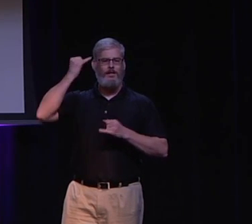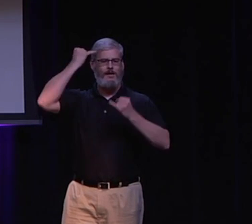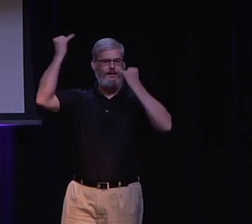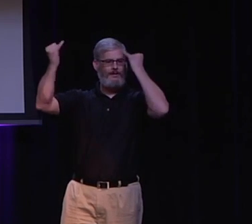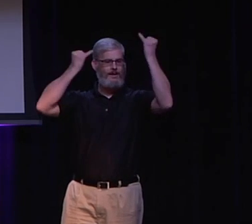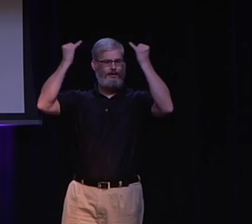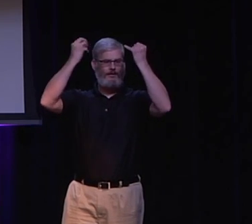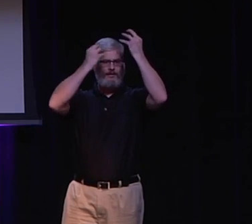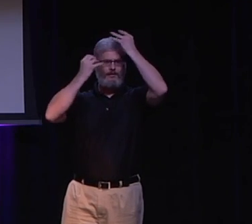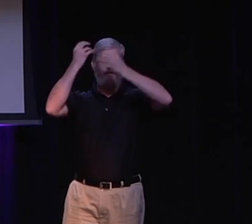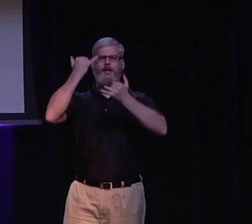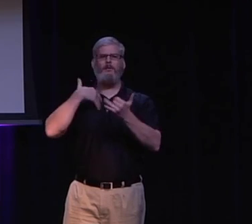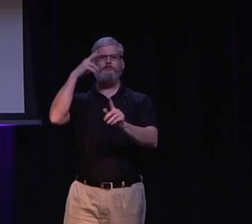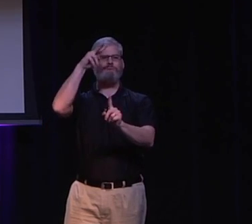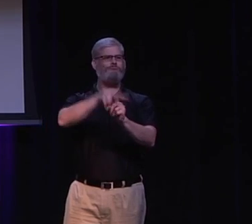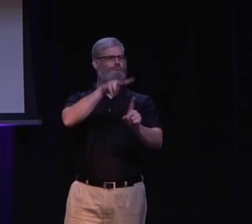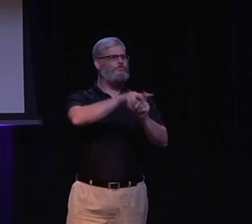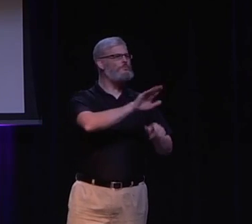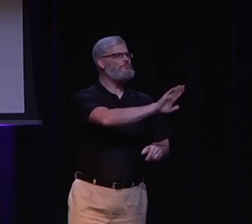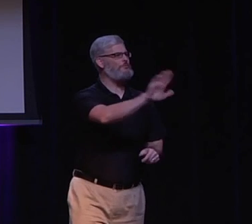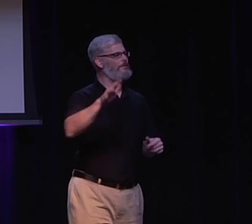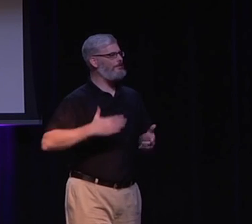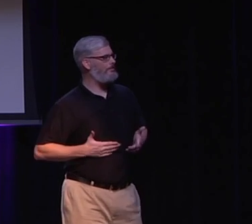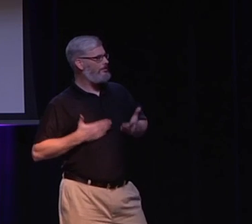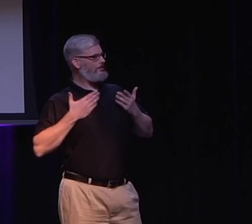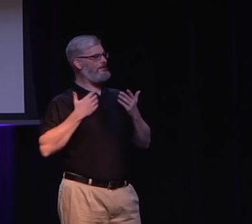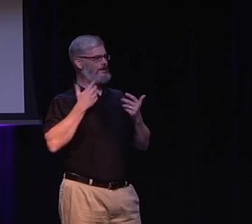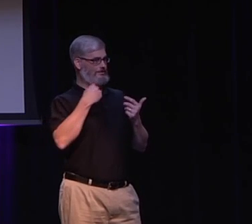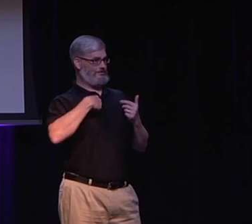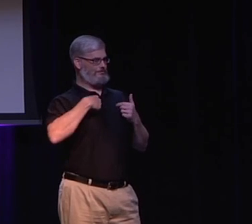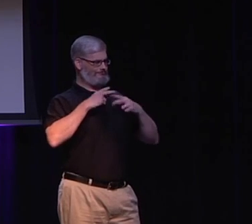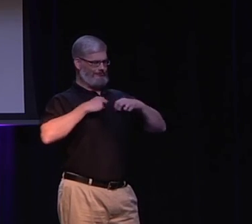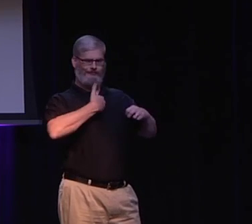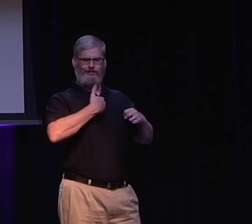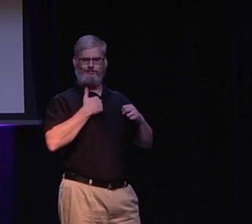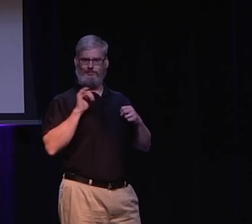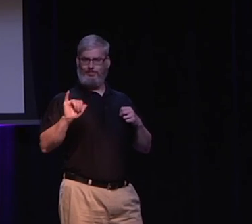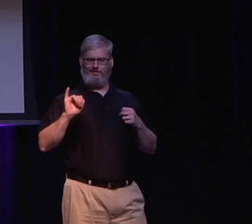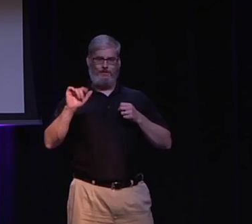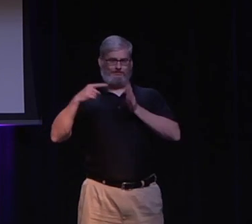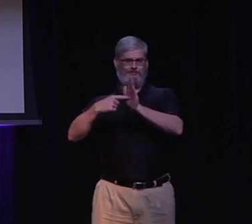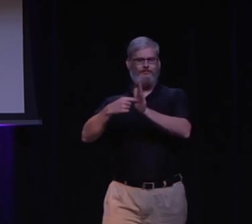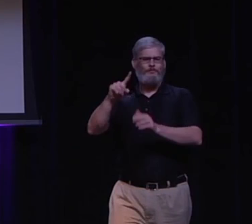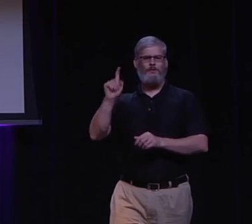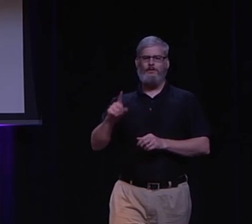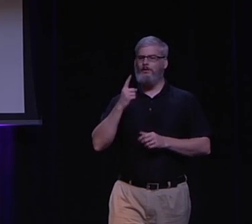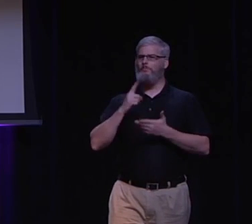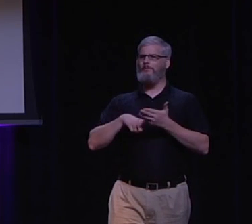Because I shared some abstract ideas about religion, theology, and I wanted to share a little